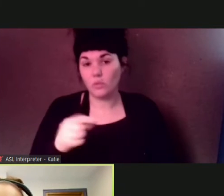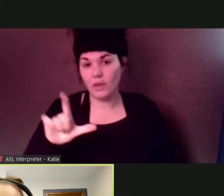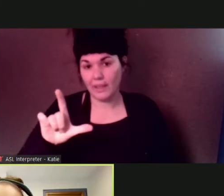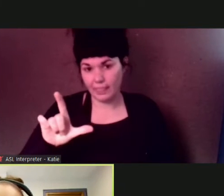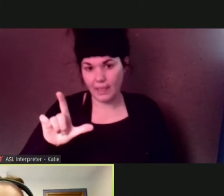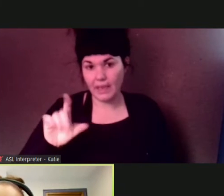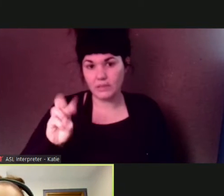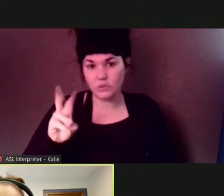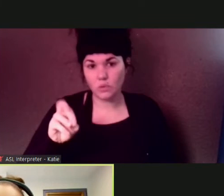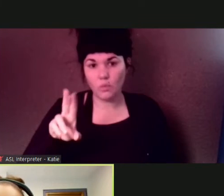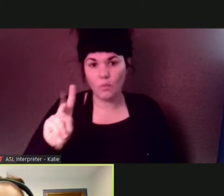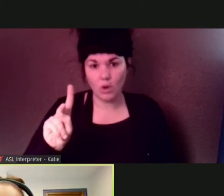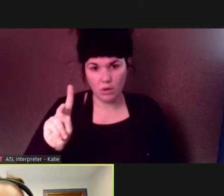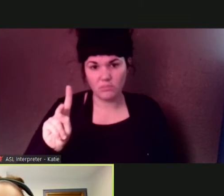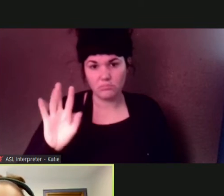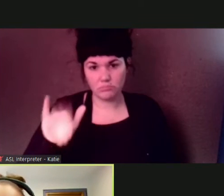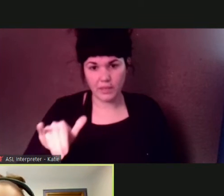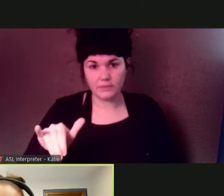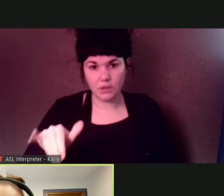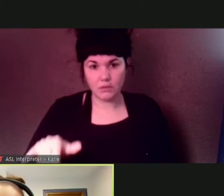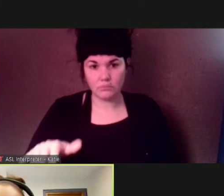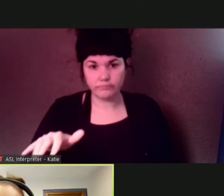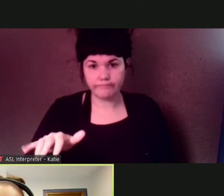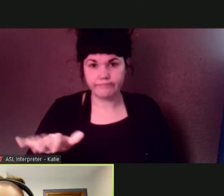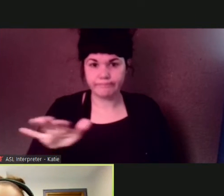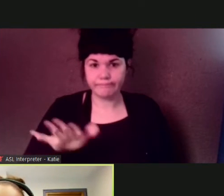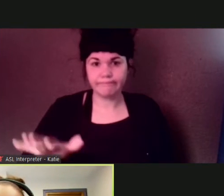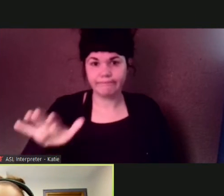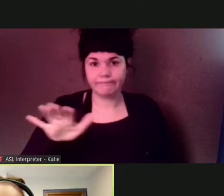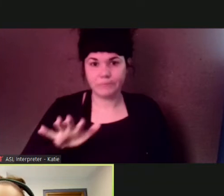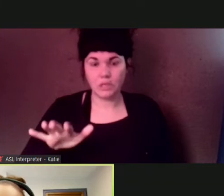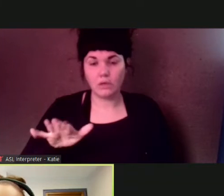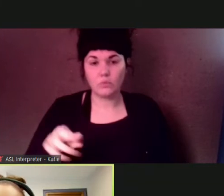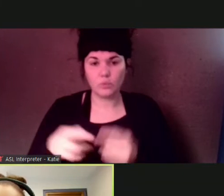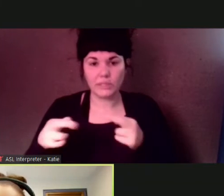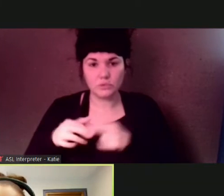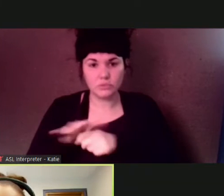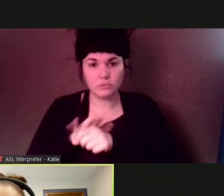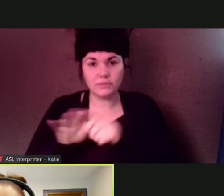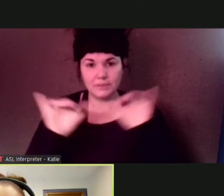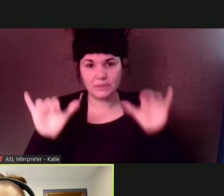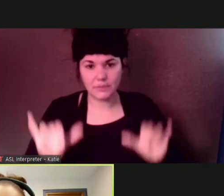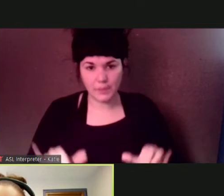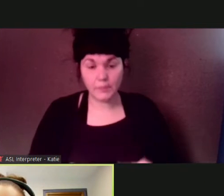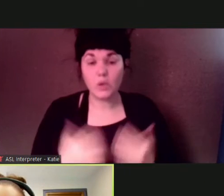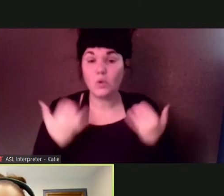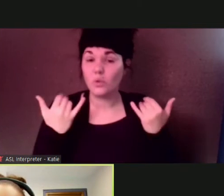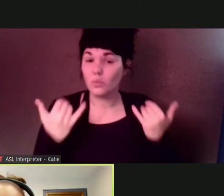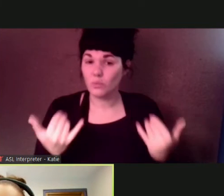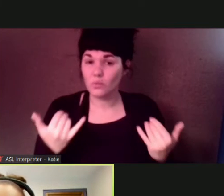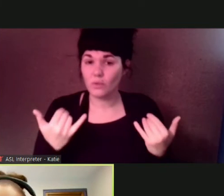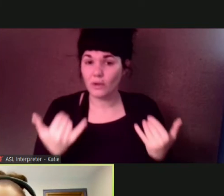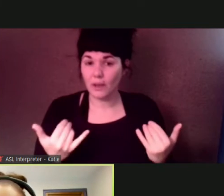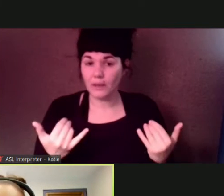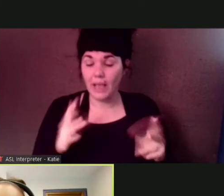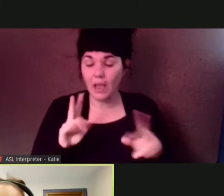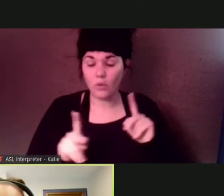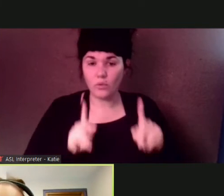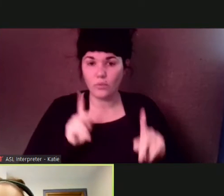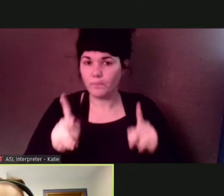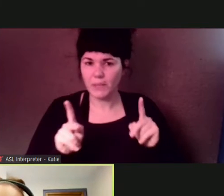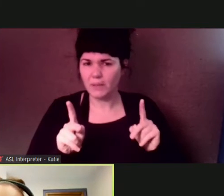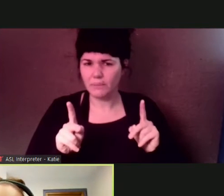to be clear there's been a lot of miscommunication about who's responsible for what and who does what